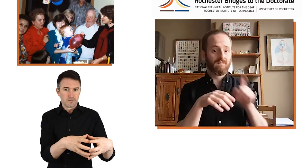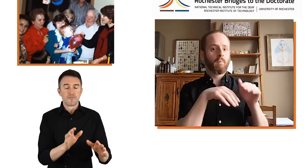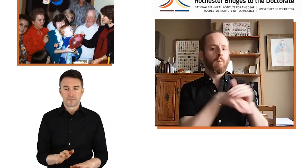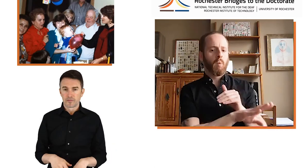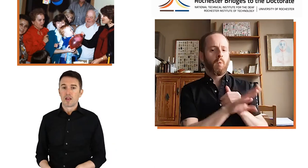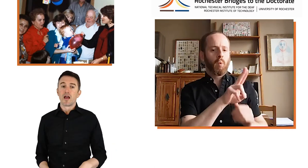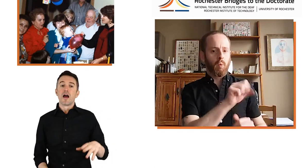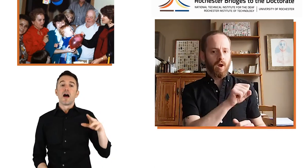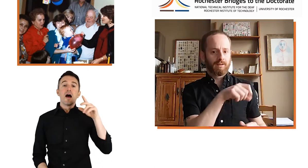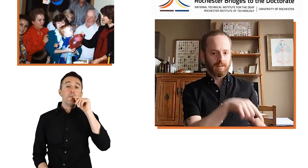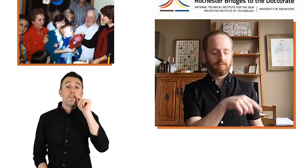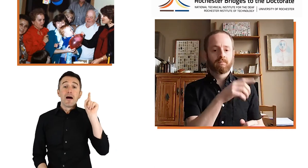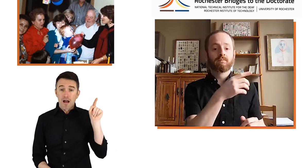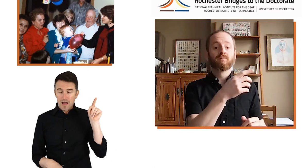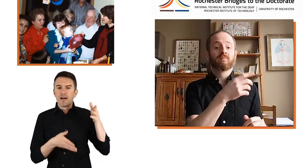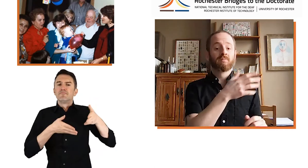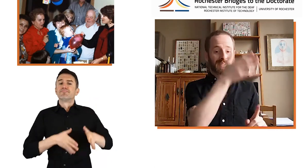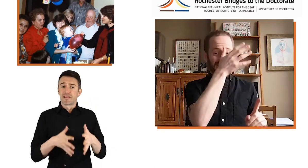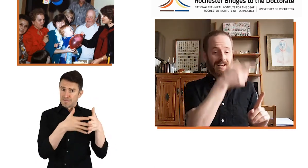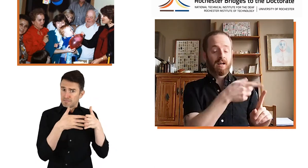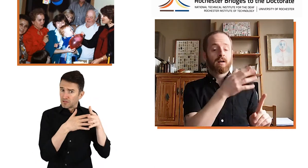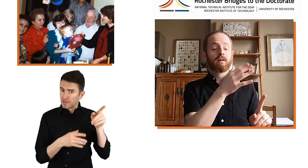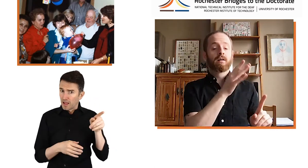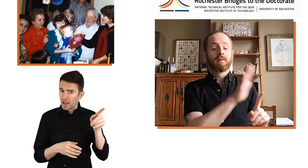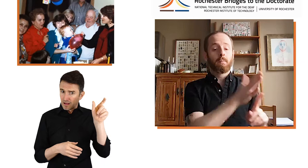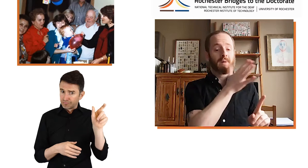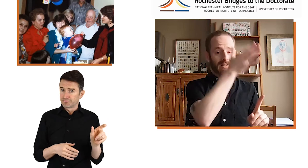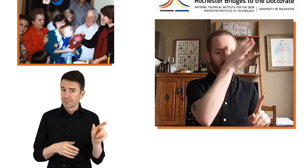My dad is deaf, was born in the United States.